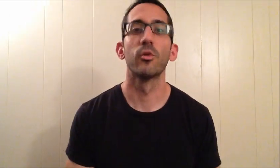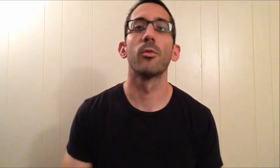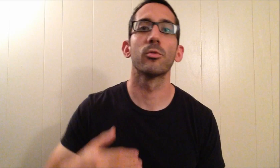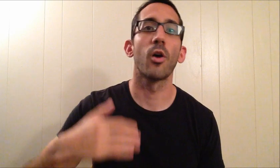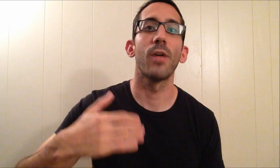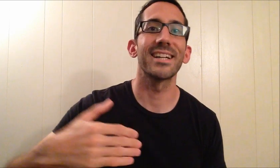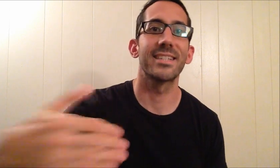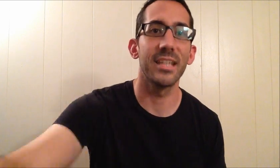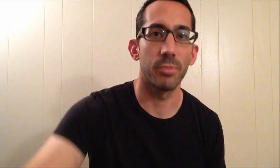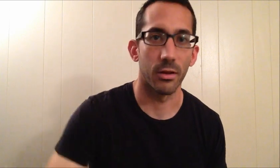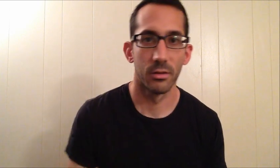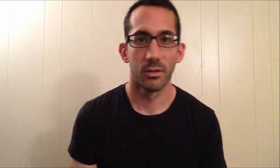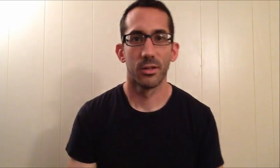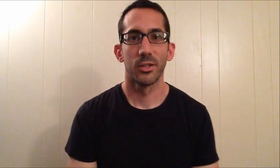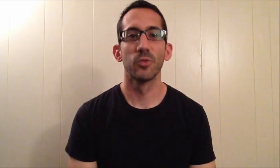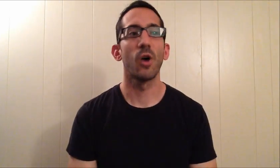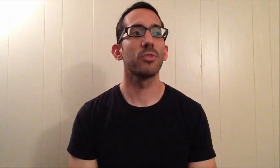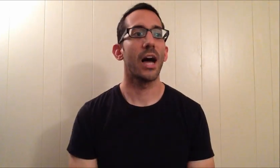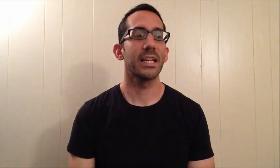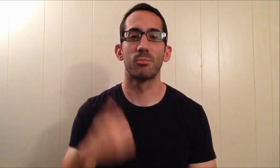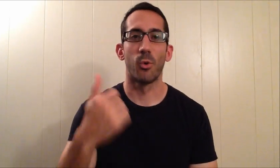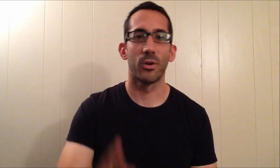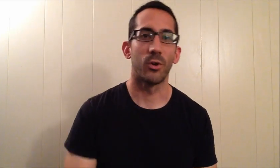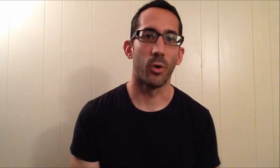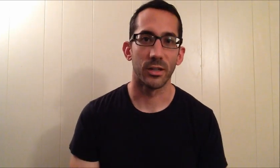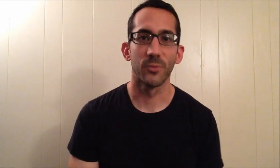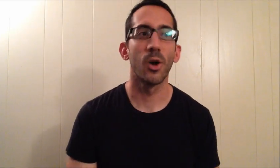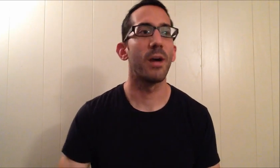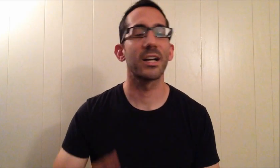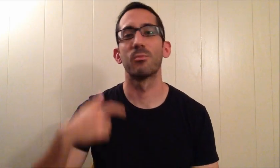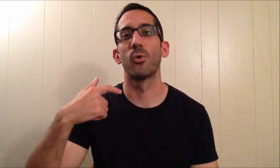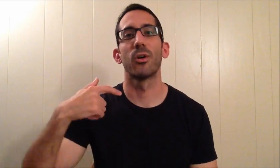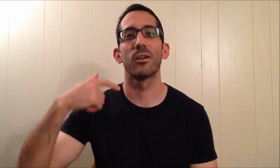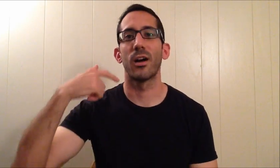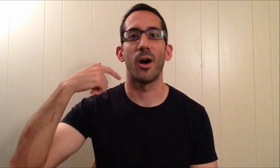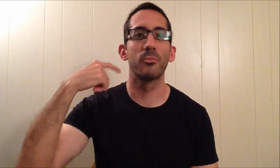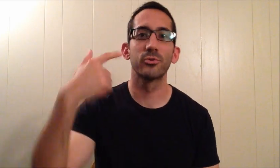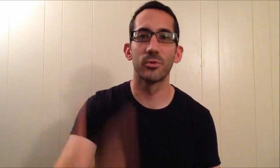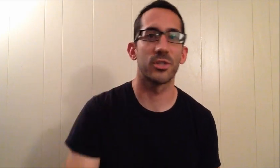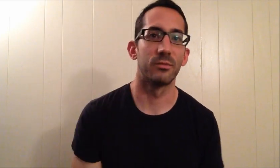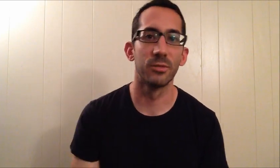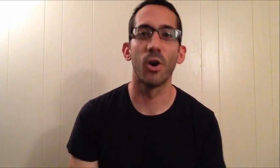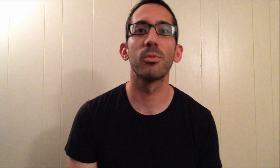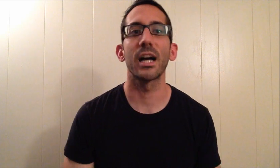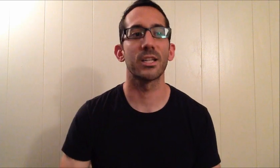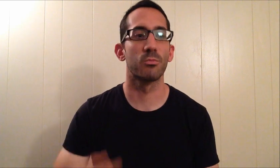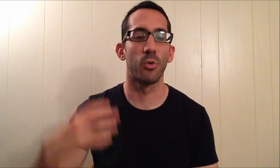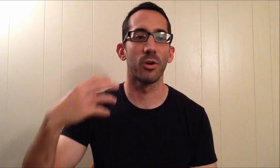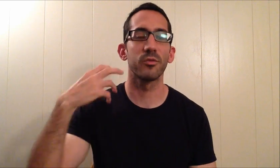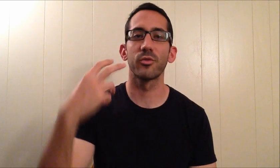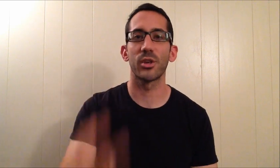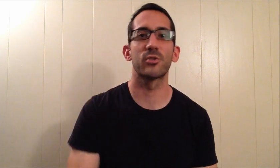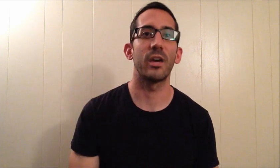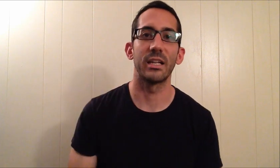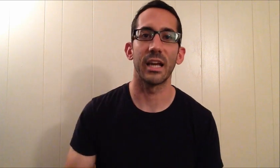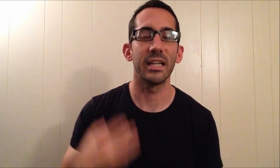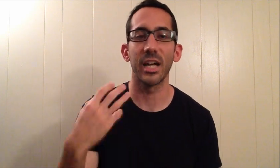Your roadblock is deeper. Your roadblock is more annoying. Your roadblock is more obtrusive. Your roadblock is more frustrating and